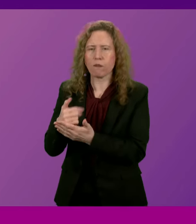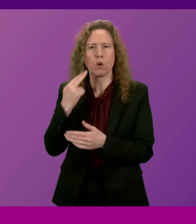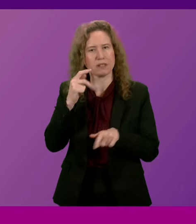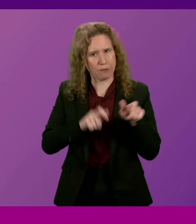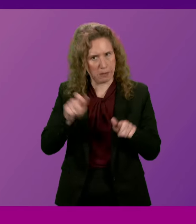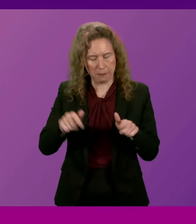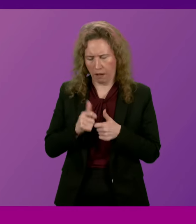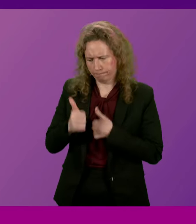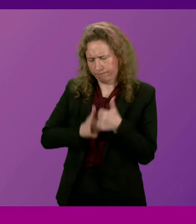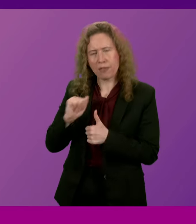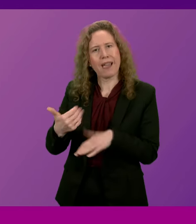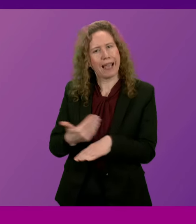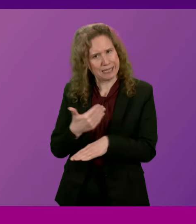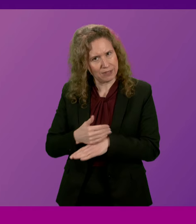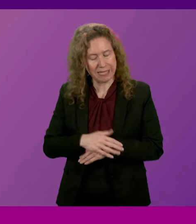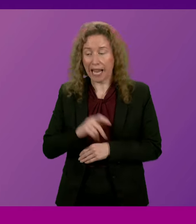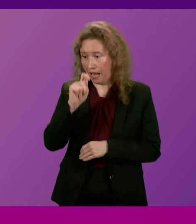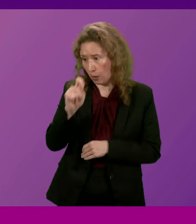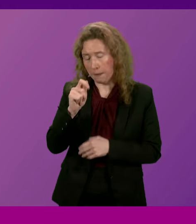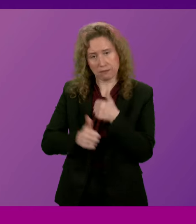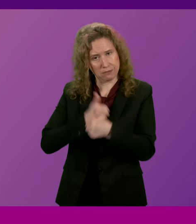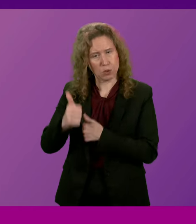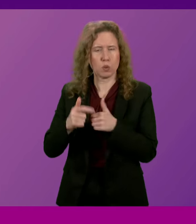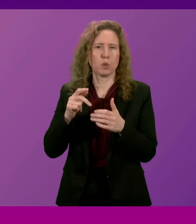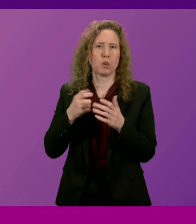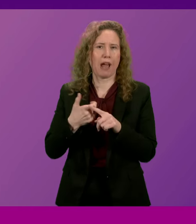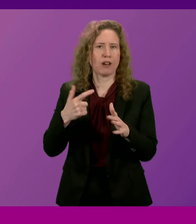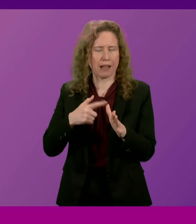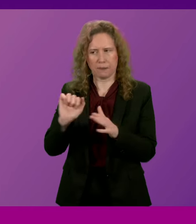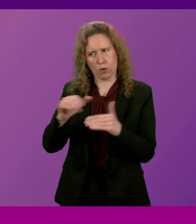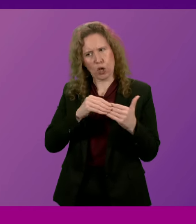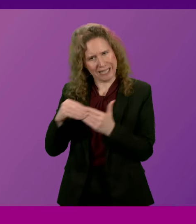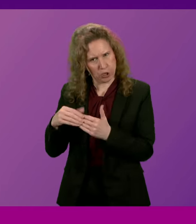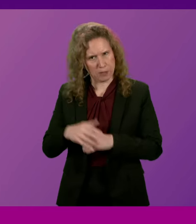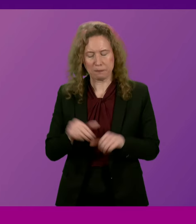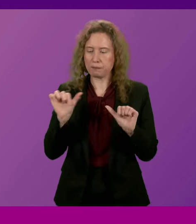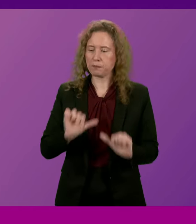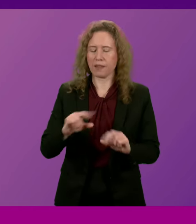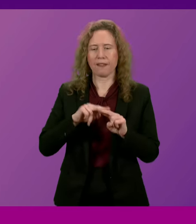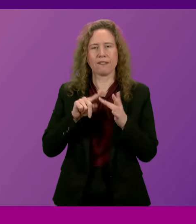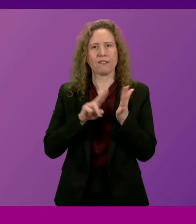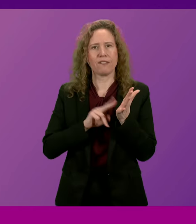and I commend their activity and I commend Karen Adam for the leadership that she shows on this matter. Finlay Carson.